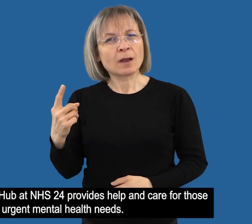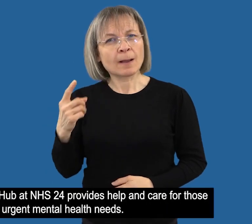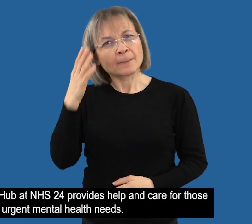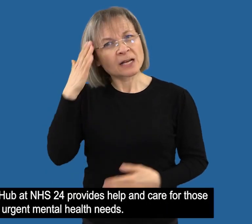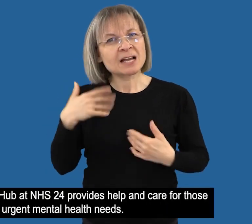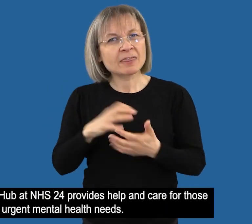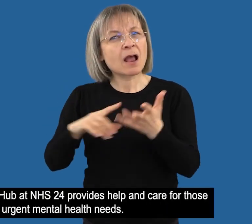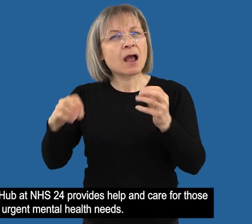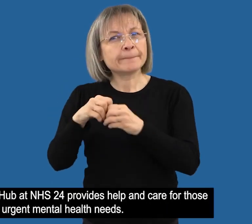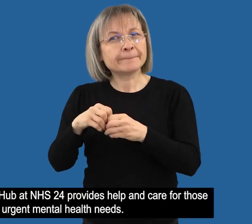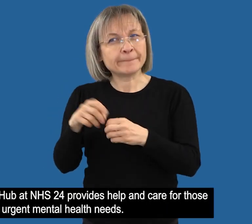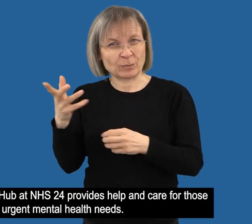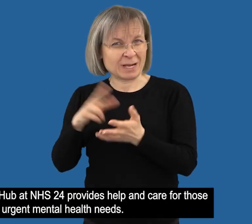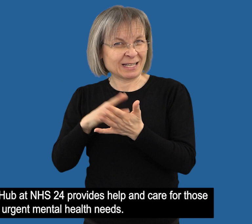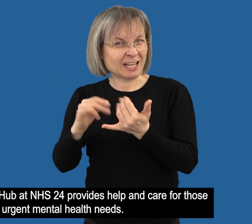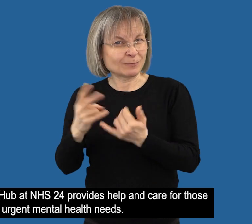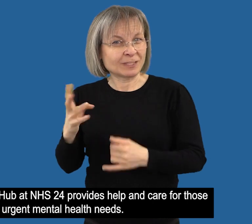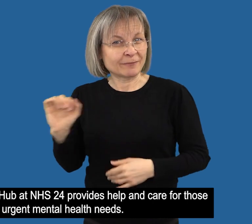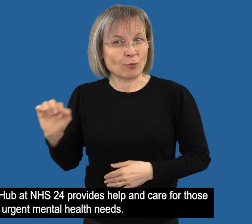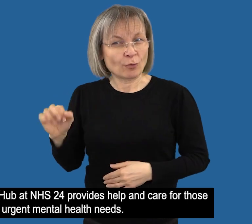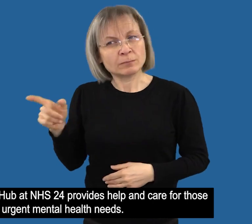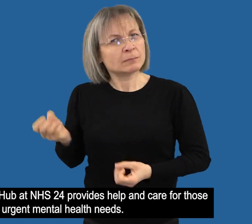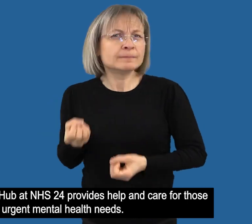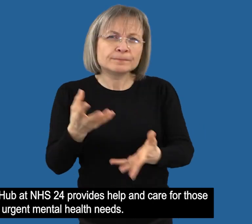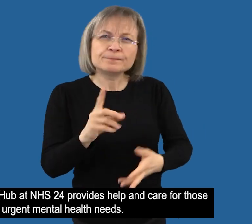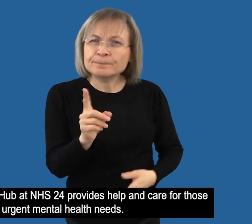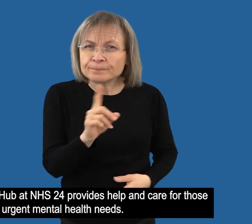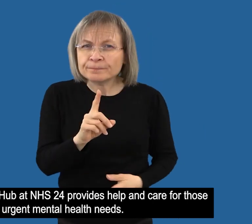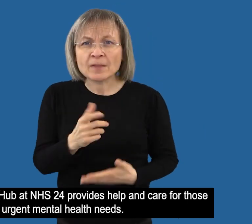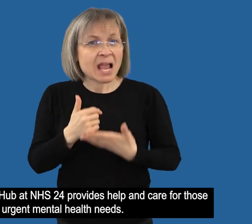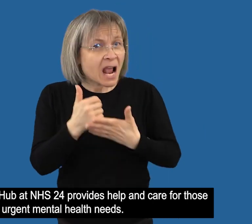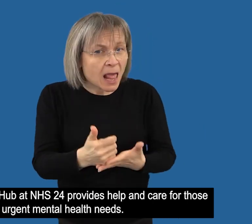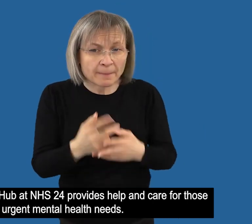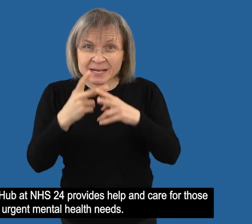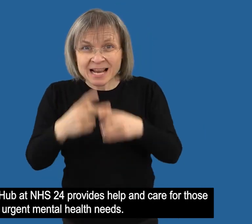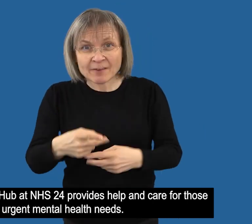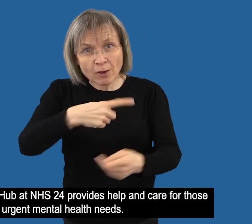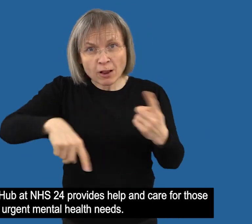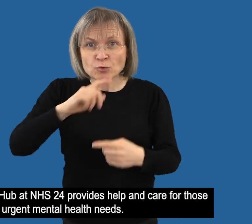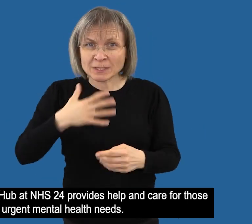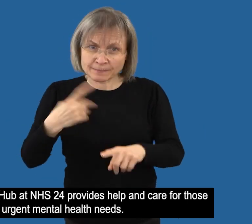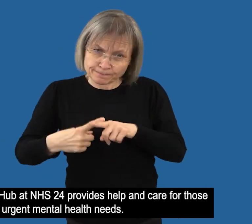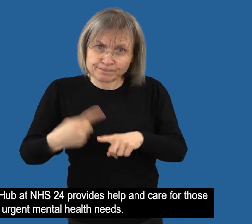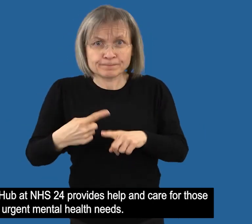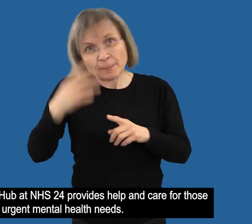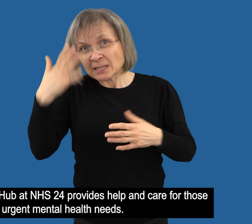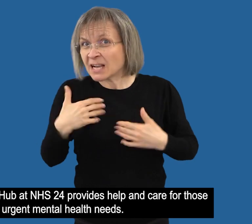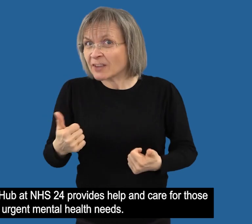The 1-1-1 mental health hub at NHS 24, provides help and care for those with urgent mental